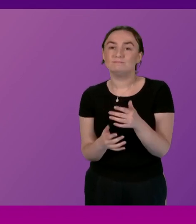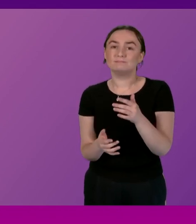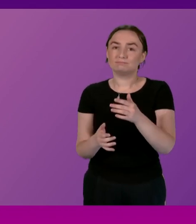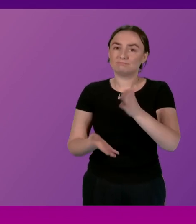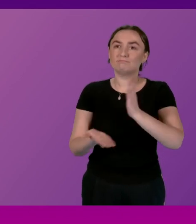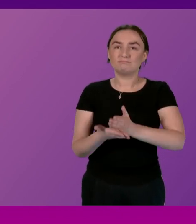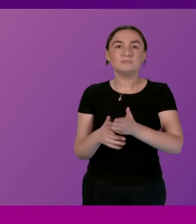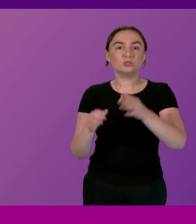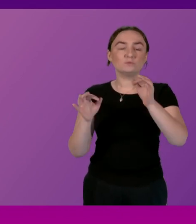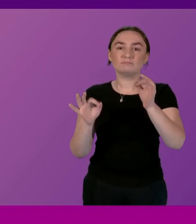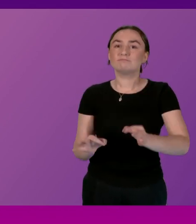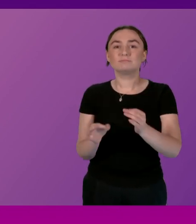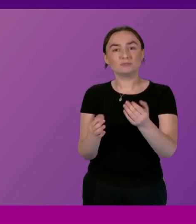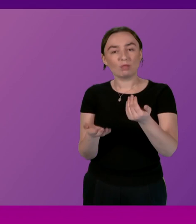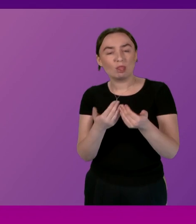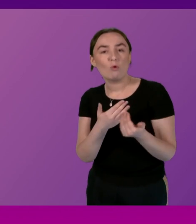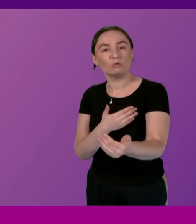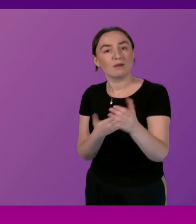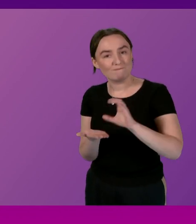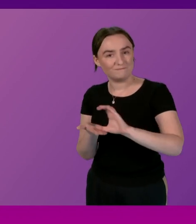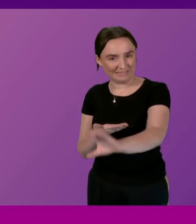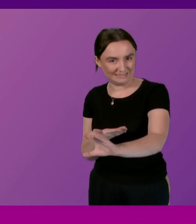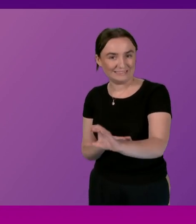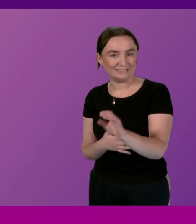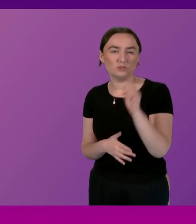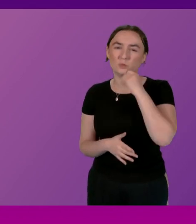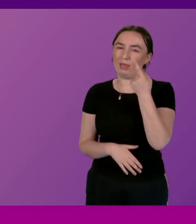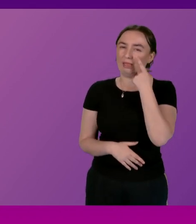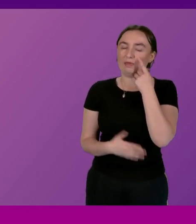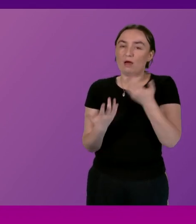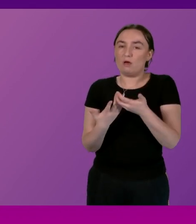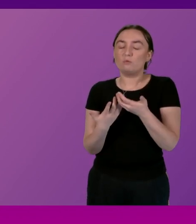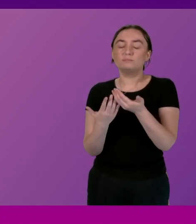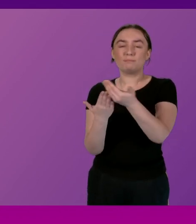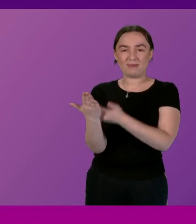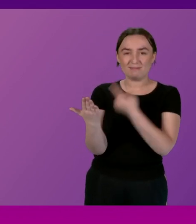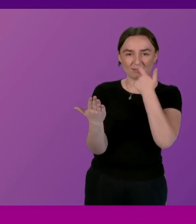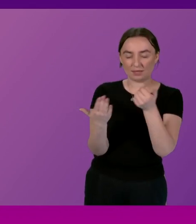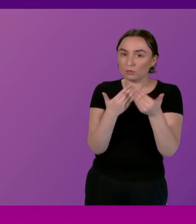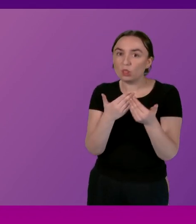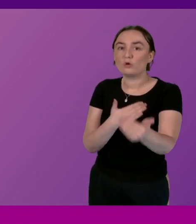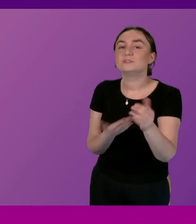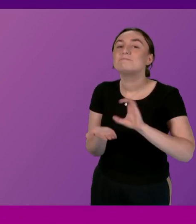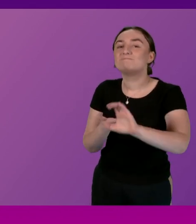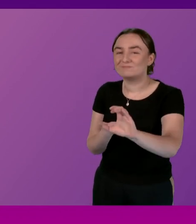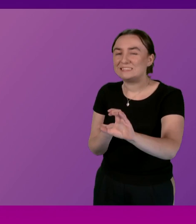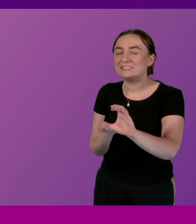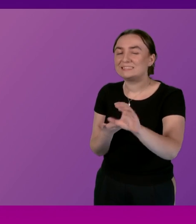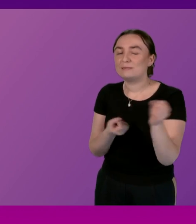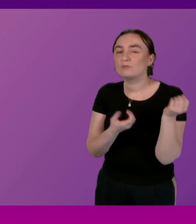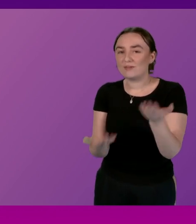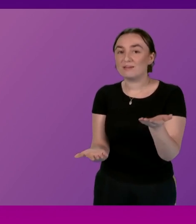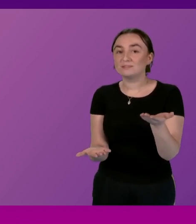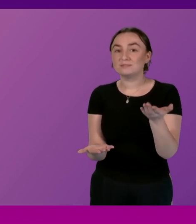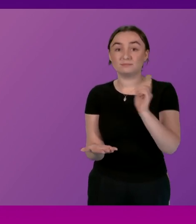have at the moment so we'll look to see how the bill can provide a level of stability around longer term funding which will be really